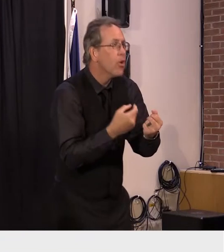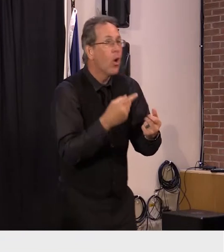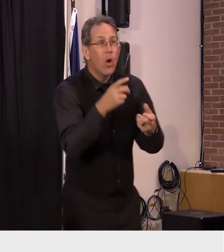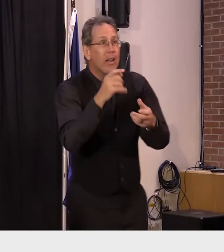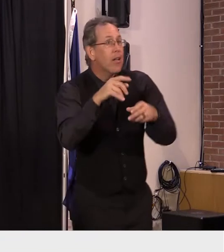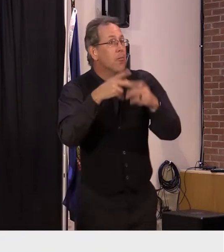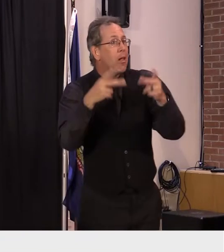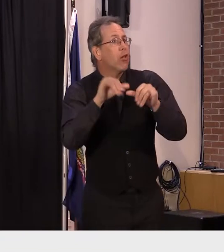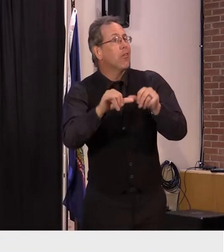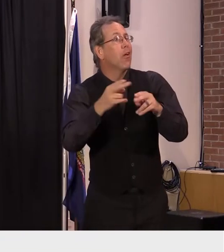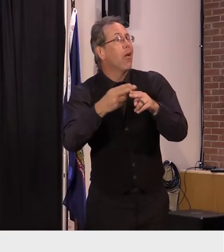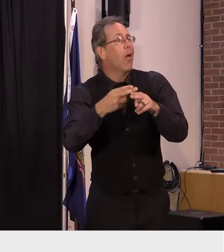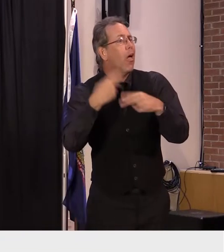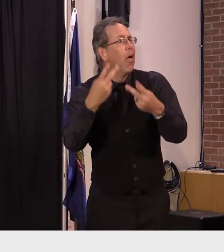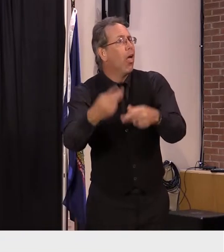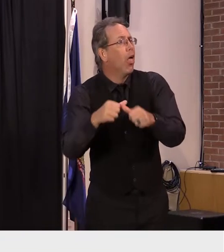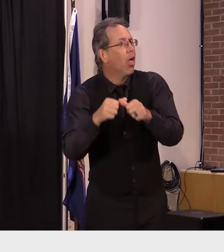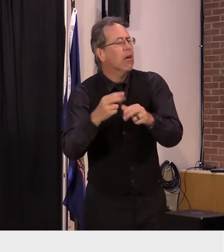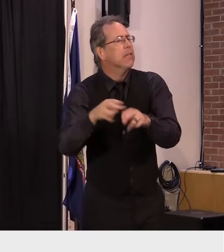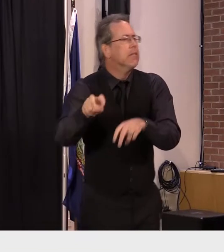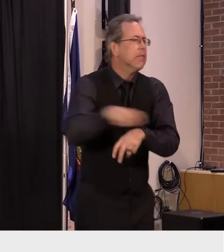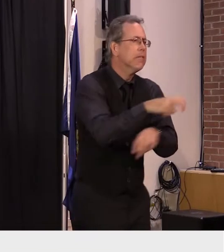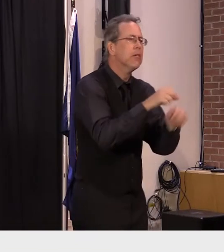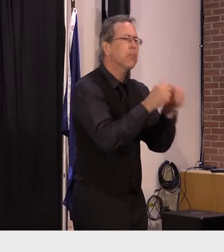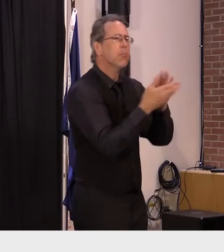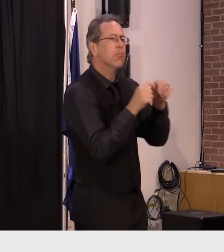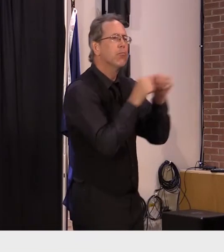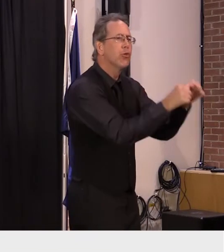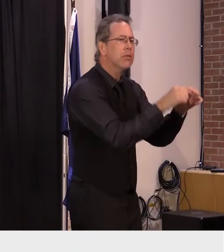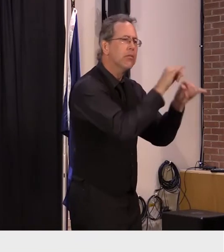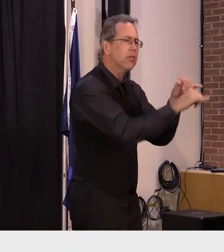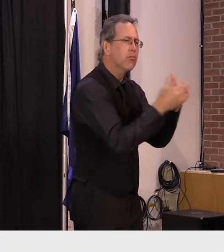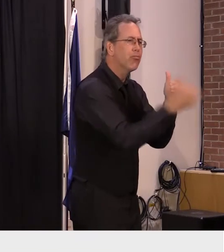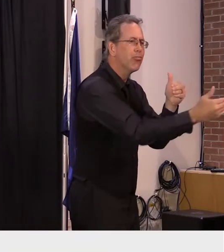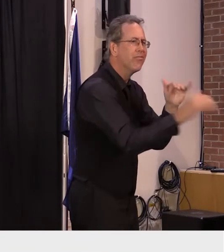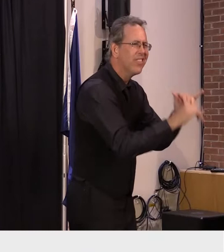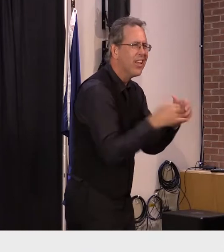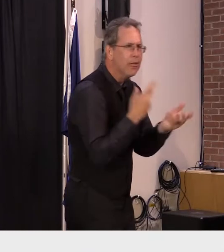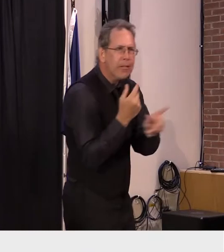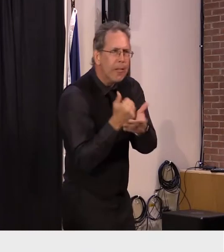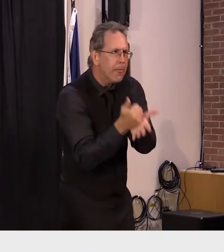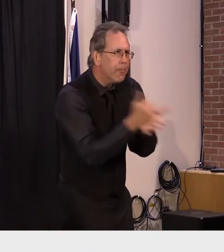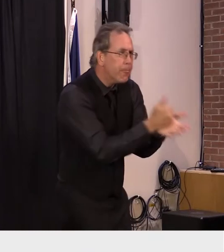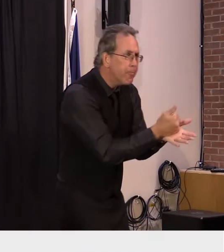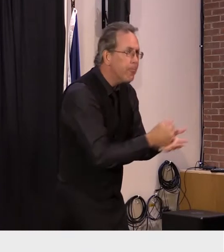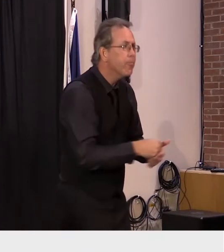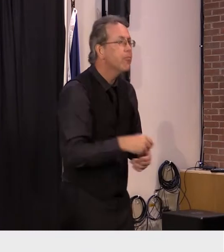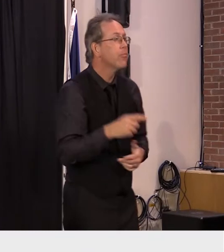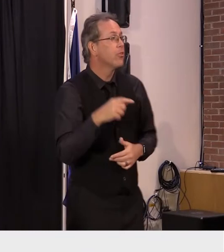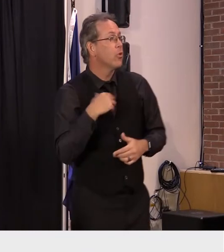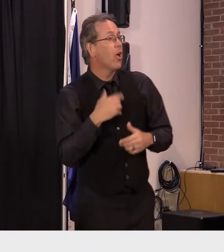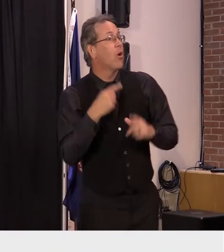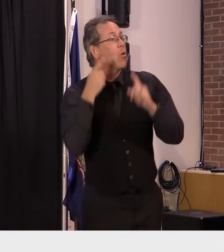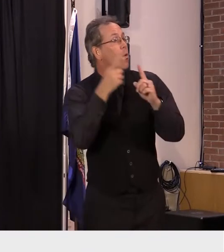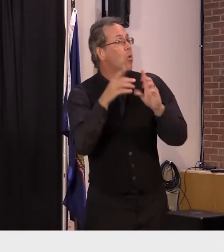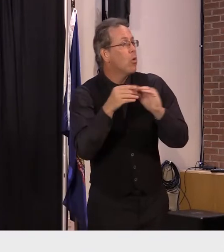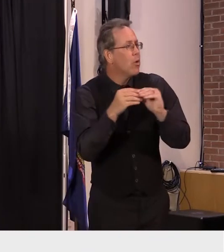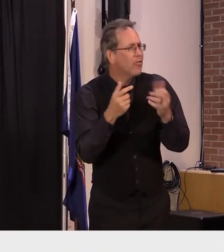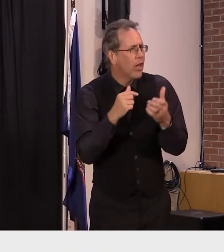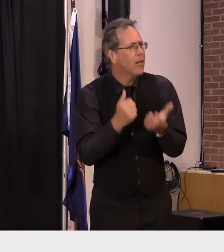solutions our goal at ahs to support is to support vermonters and to strengthen our communities